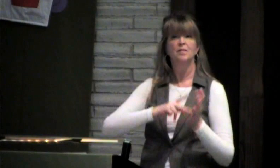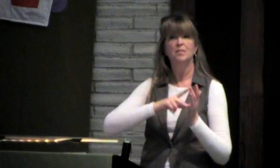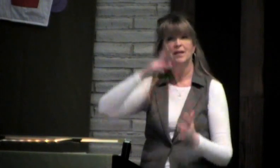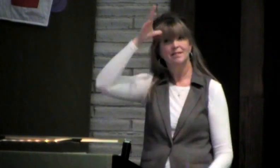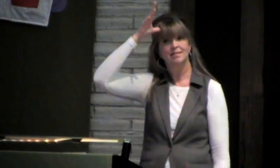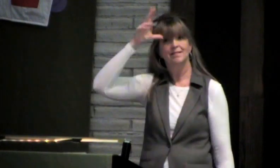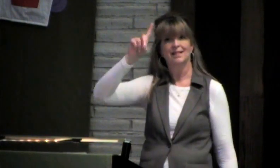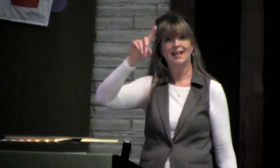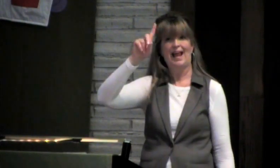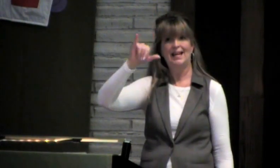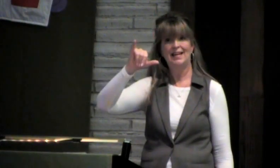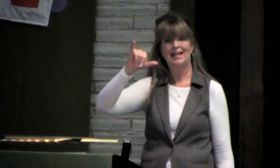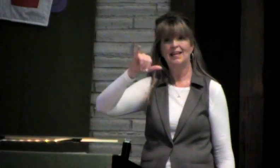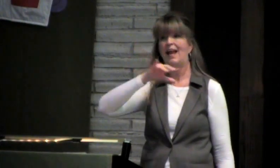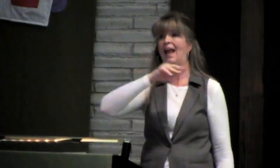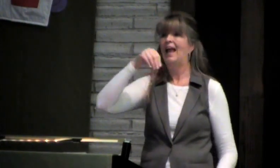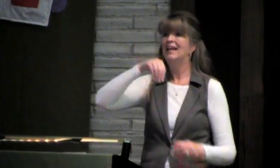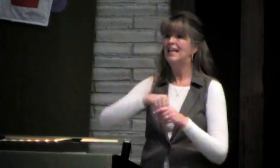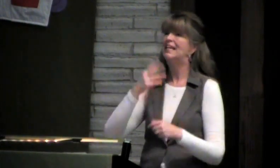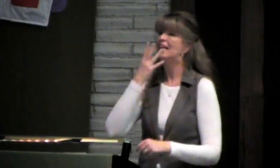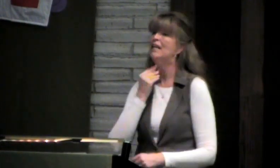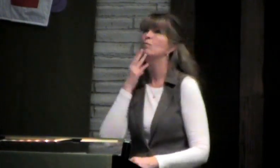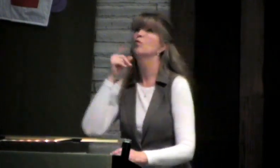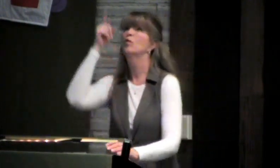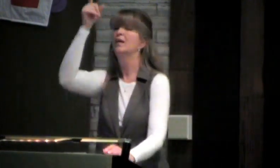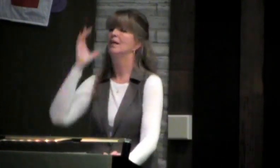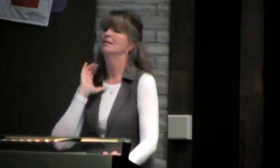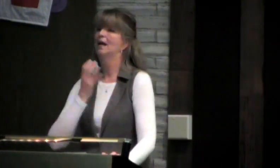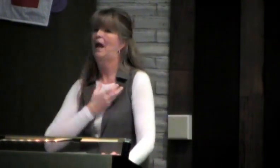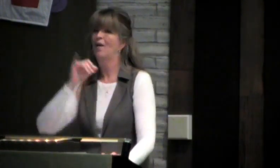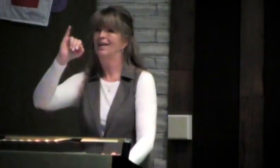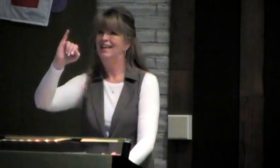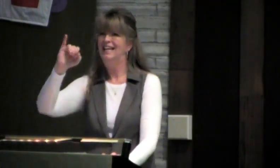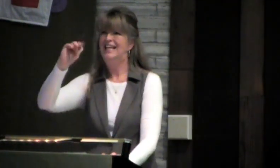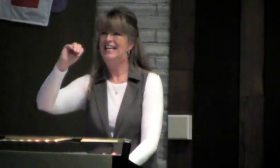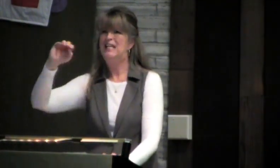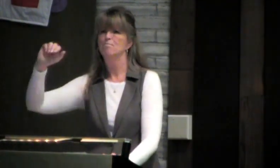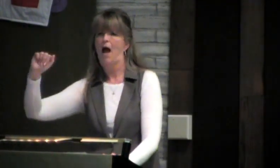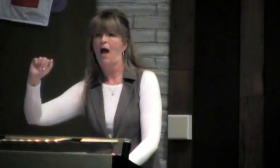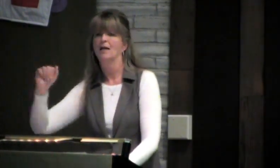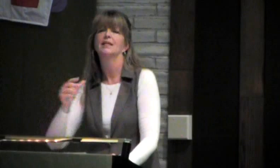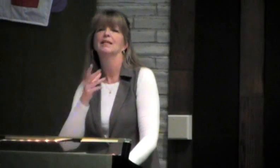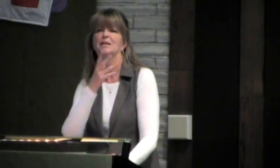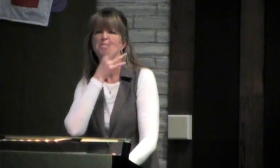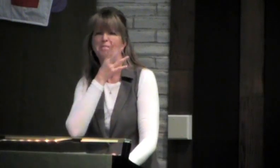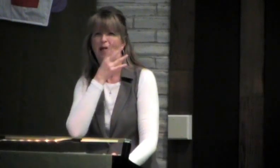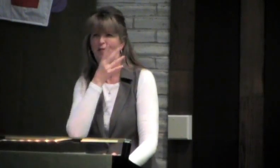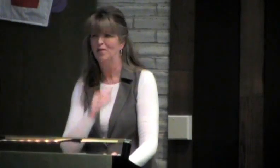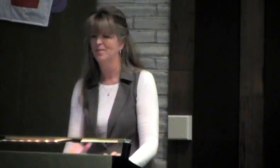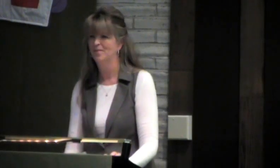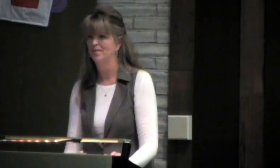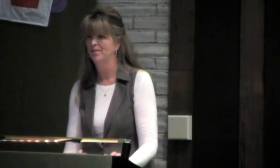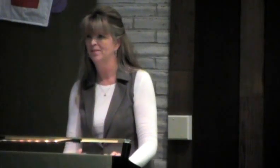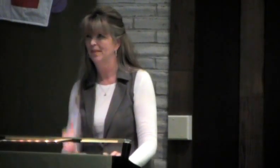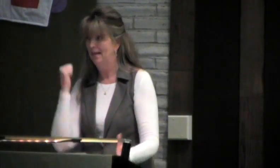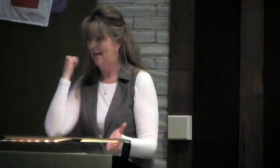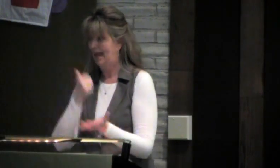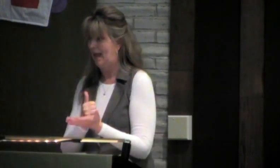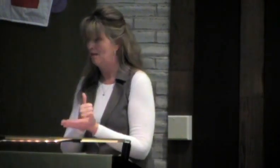call him Abba. which means daddy. And in Hebrew he is our imam which means our mother.